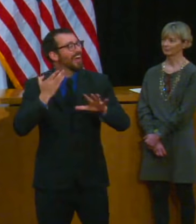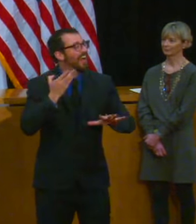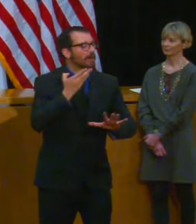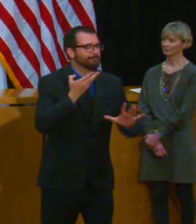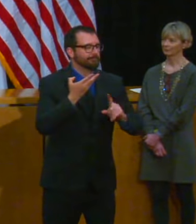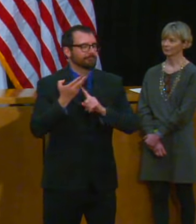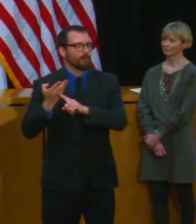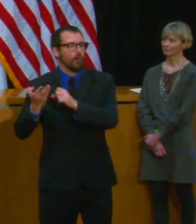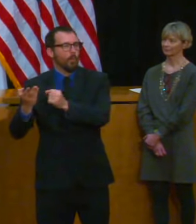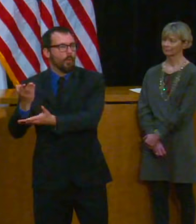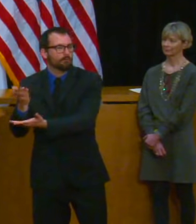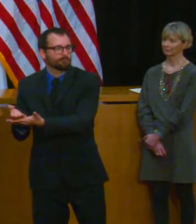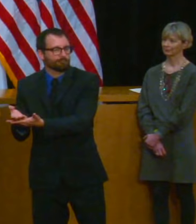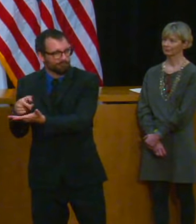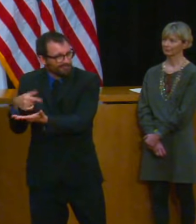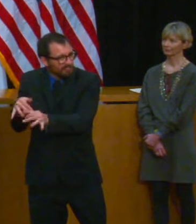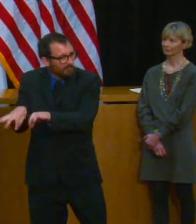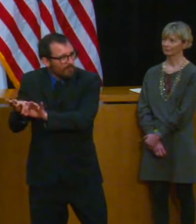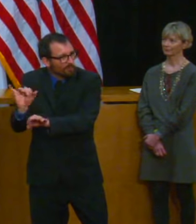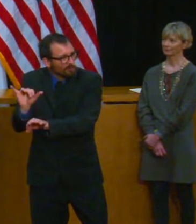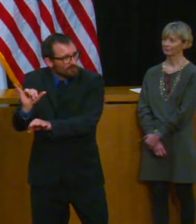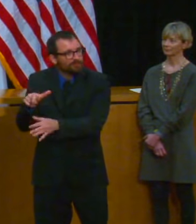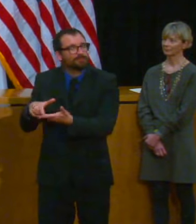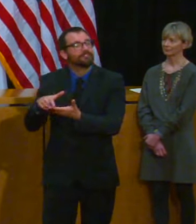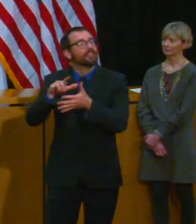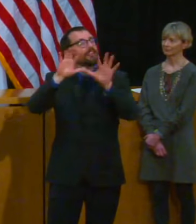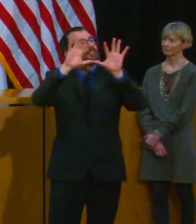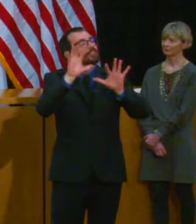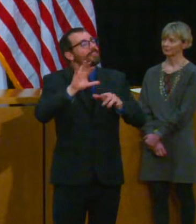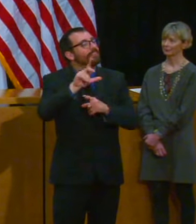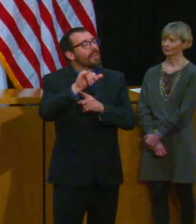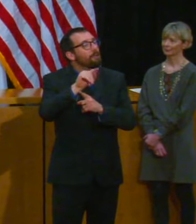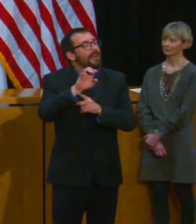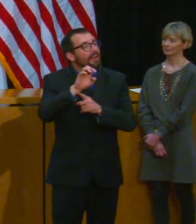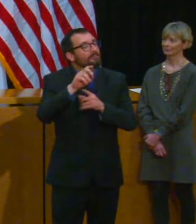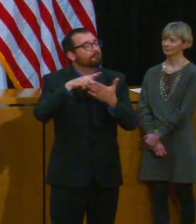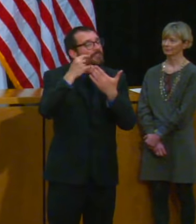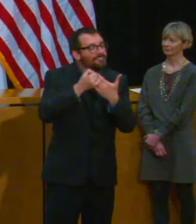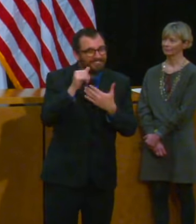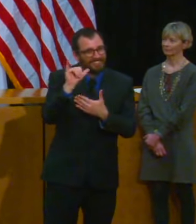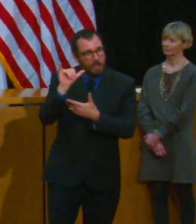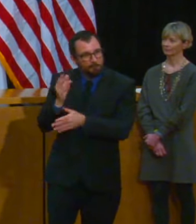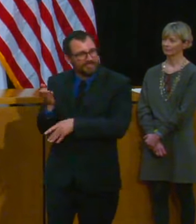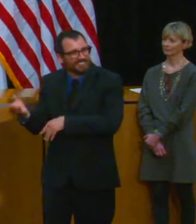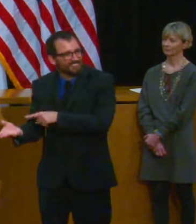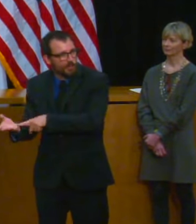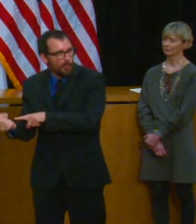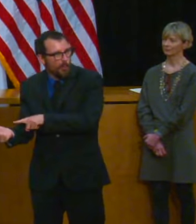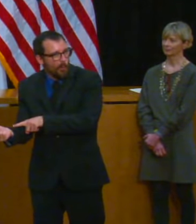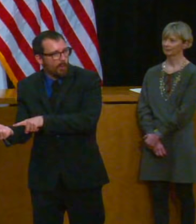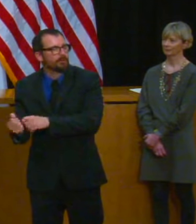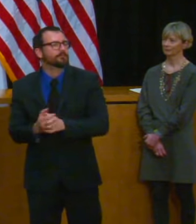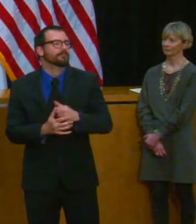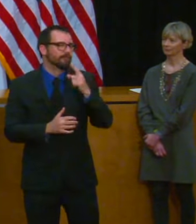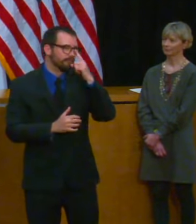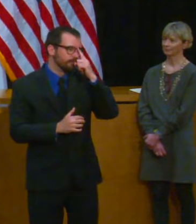can get to the point where, and this is an if where we create kind of the new normal that